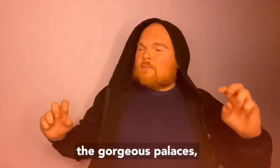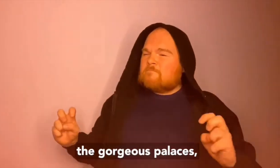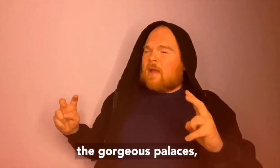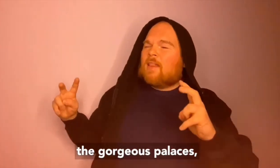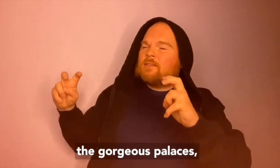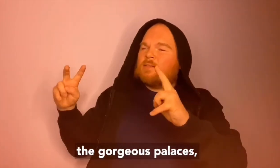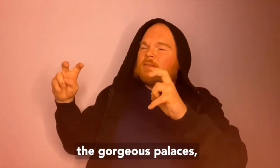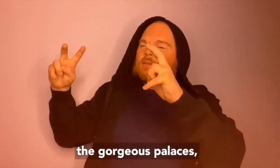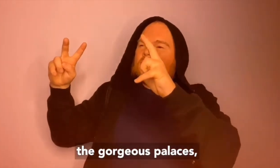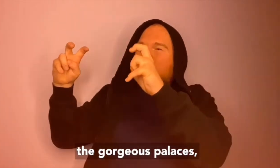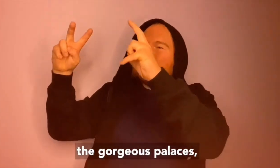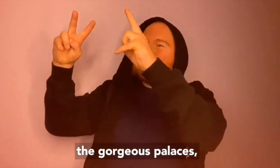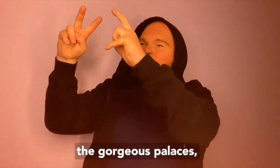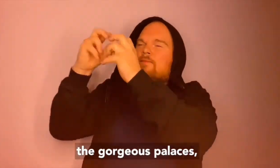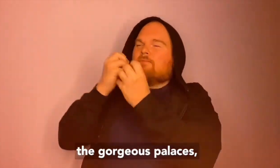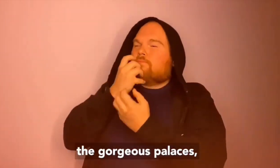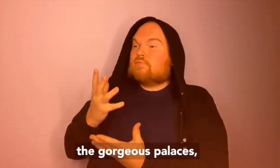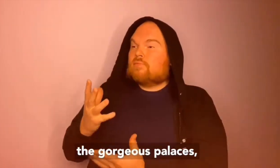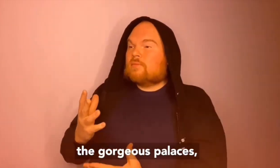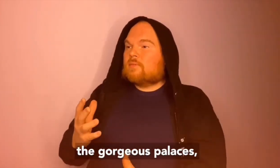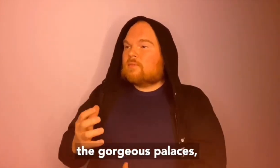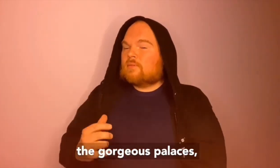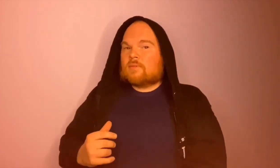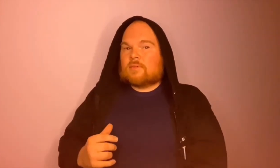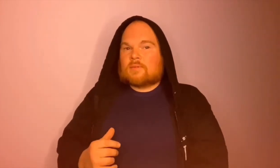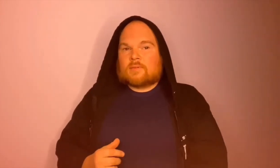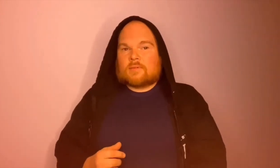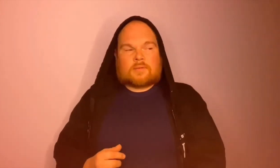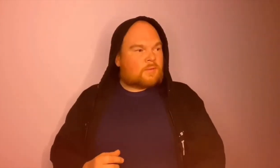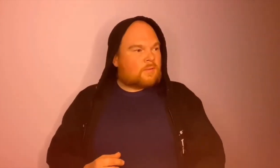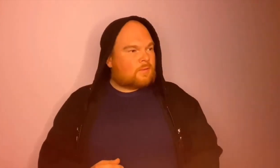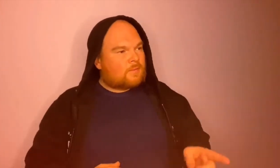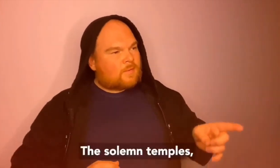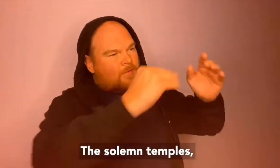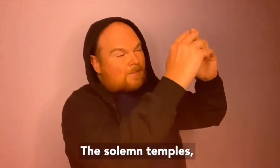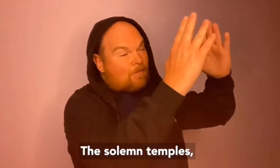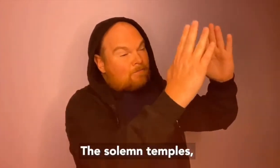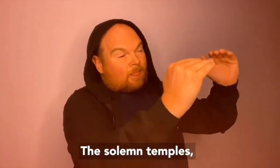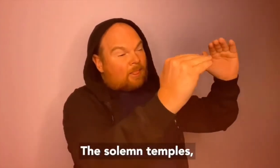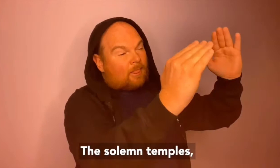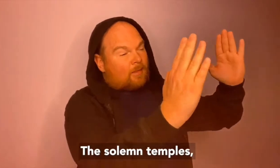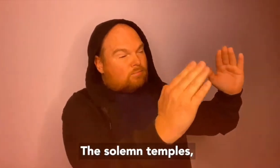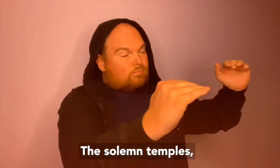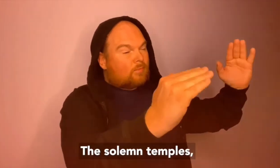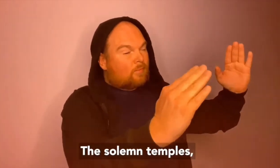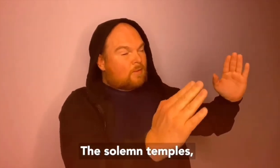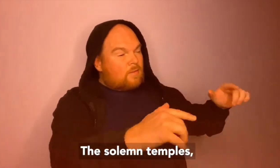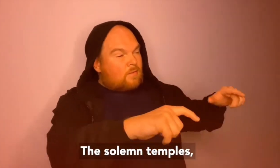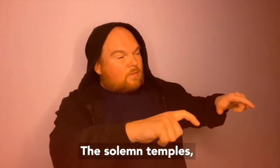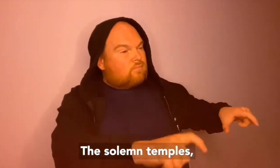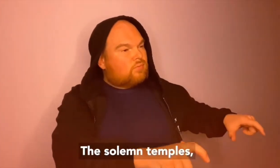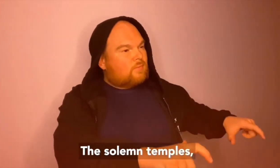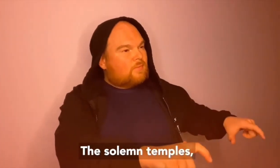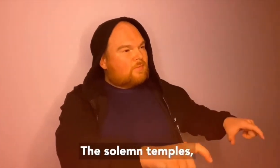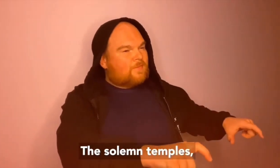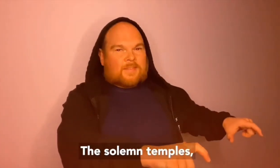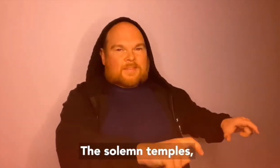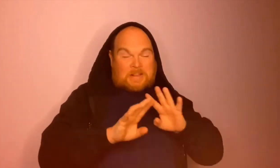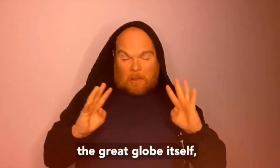palaces the solemn temples the great